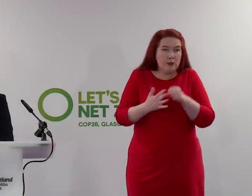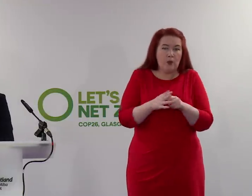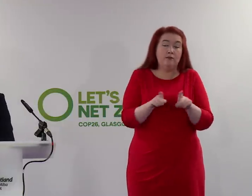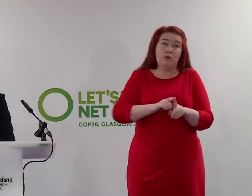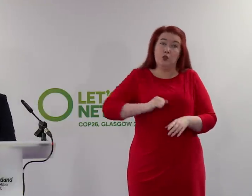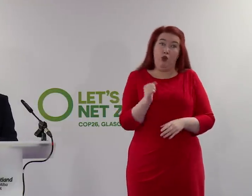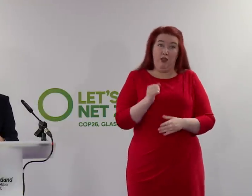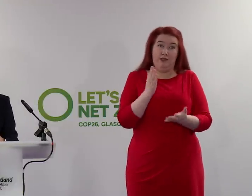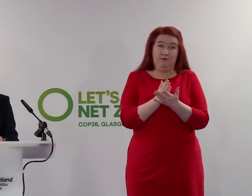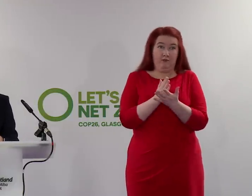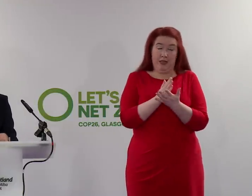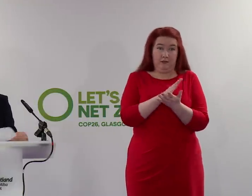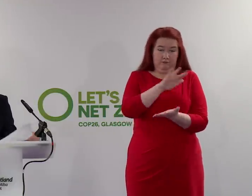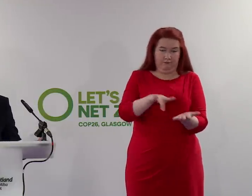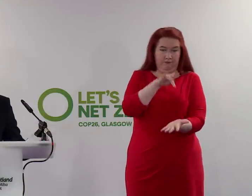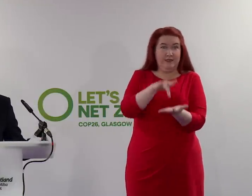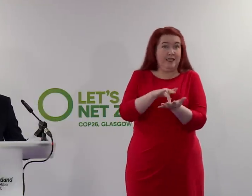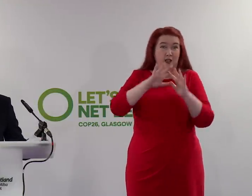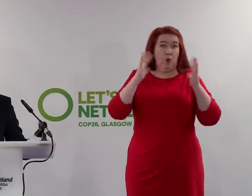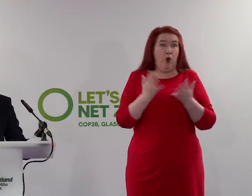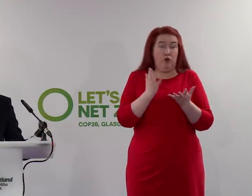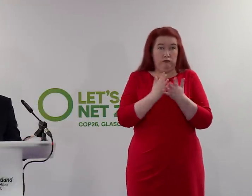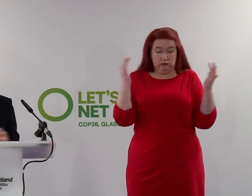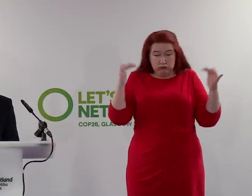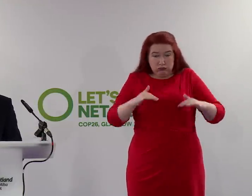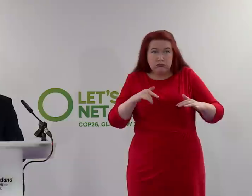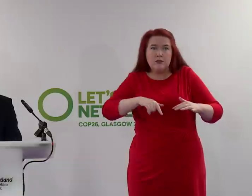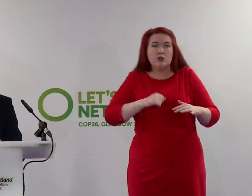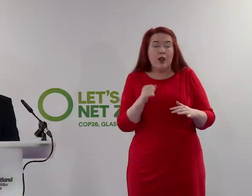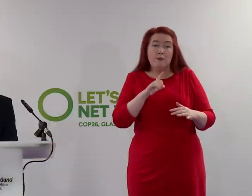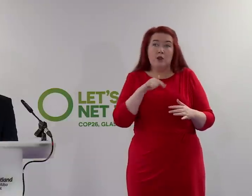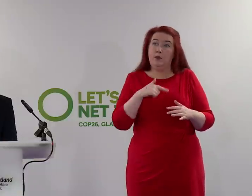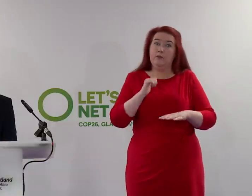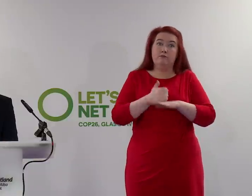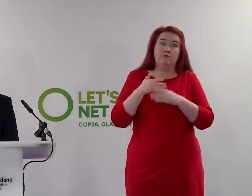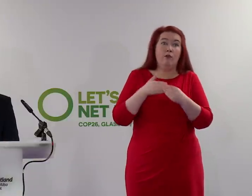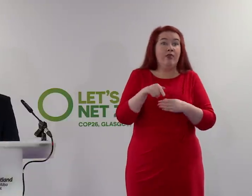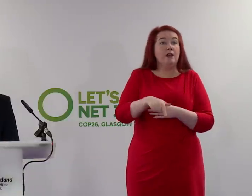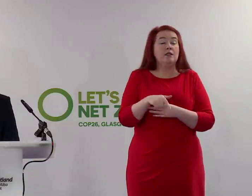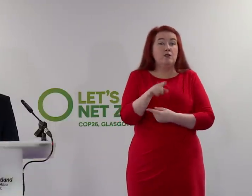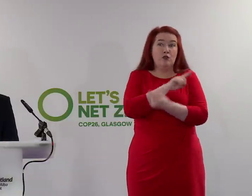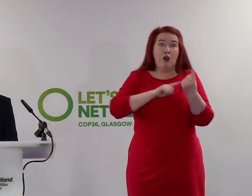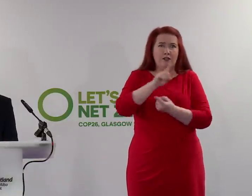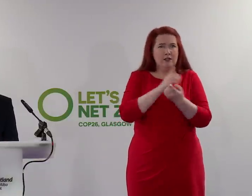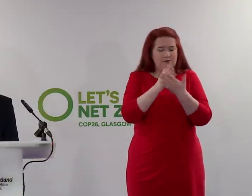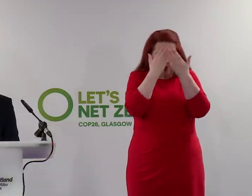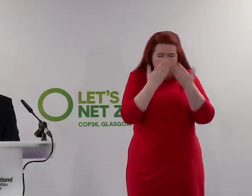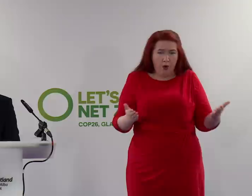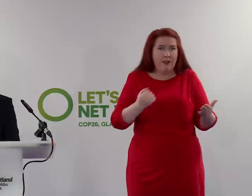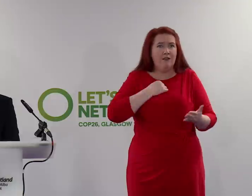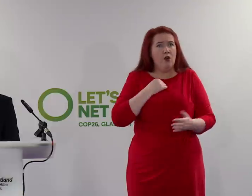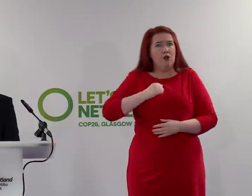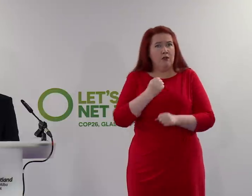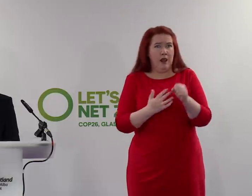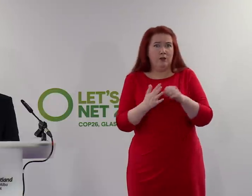at the centre of world attention. Hosting this conference is undoubtedly a huge honour for our country, but it is